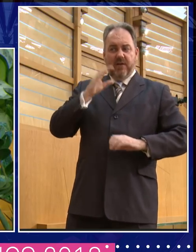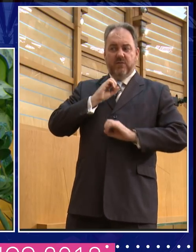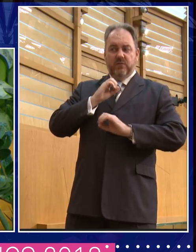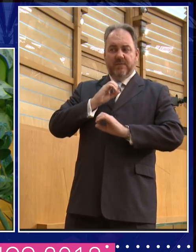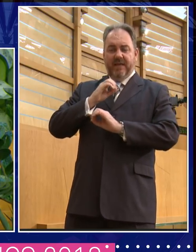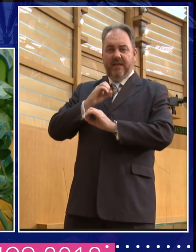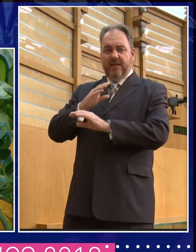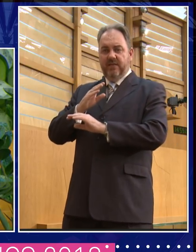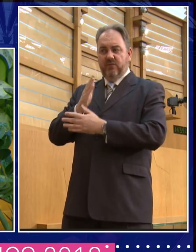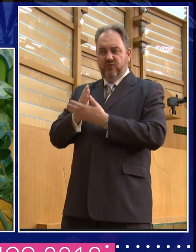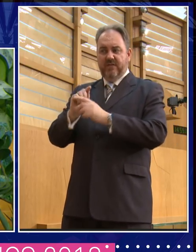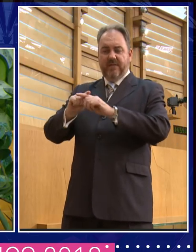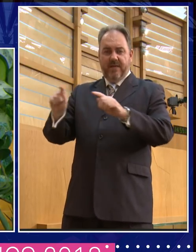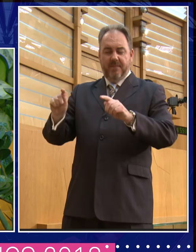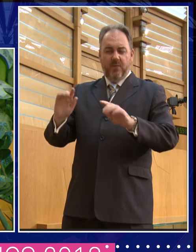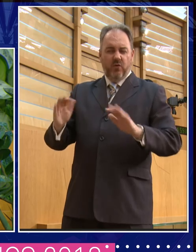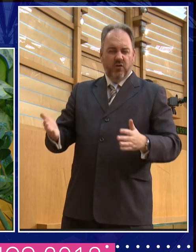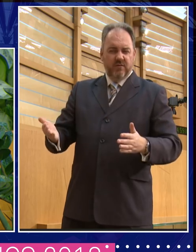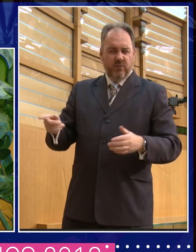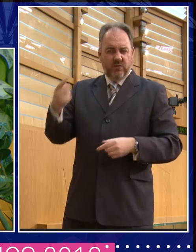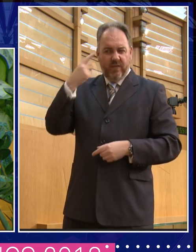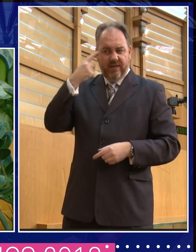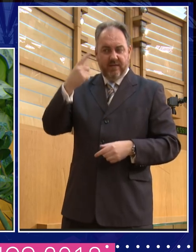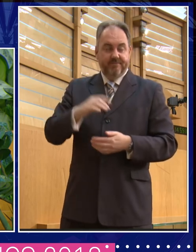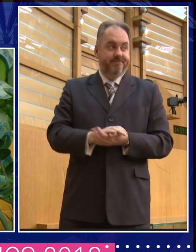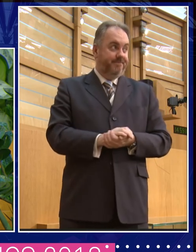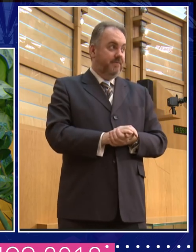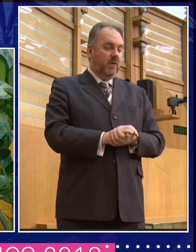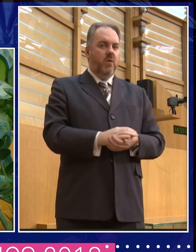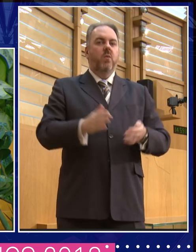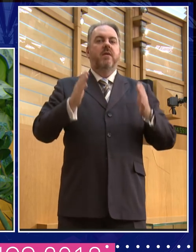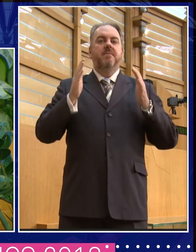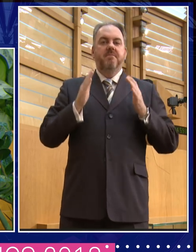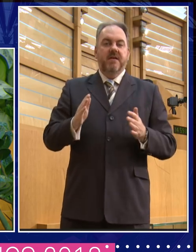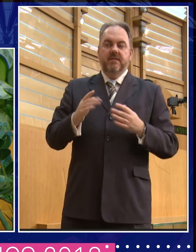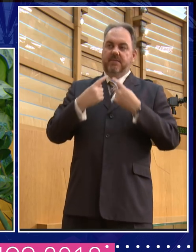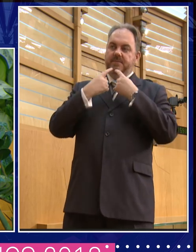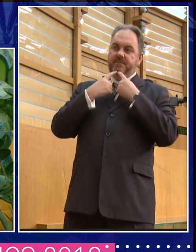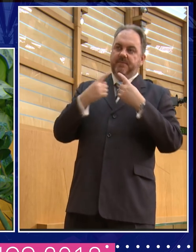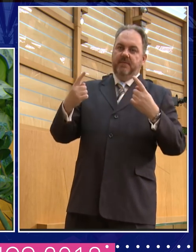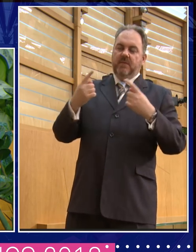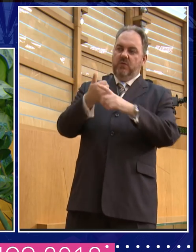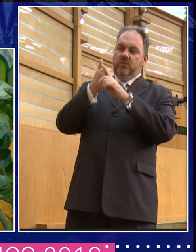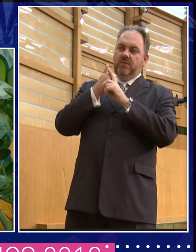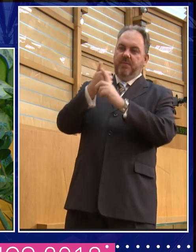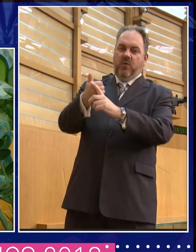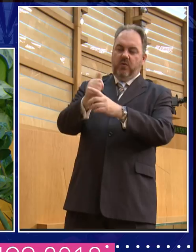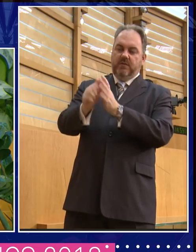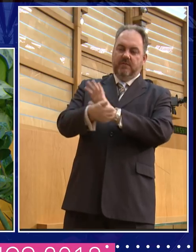we just have to, we, we have to speak out in support of expertise. Now I think the difficulty